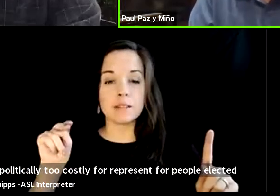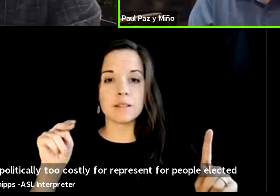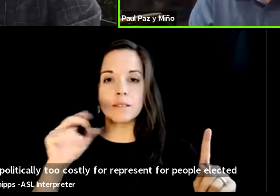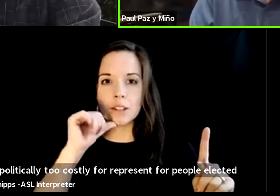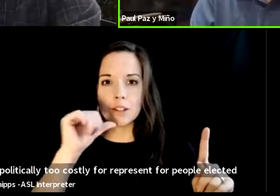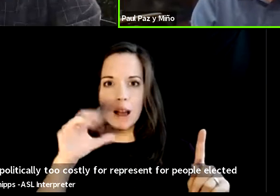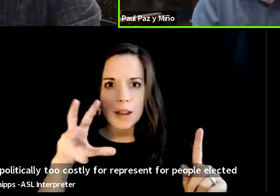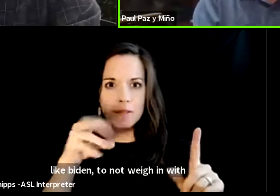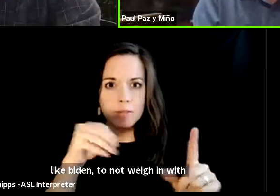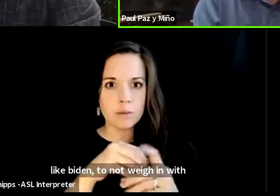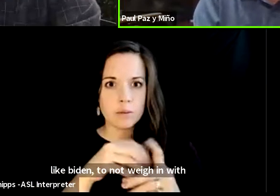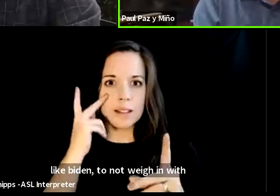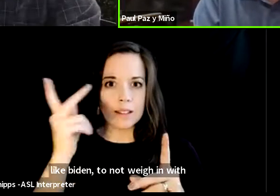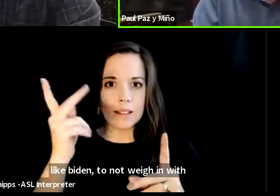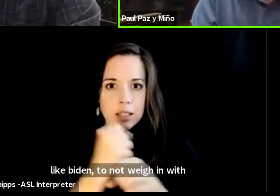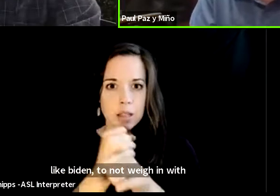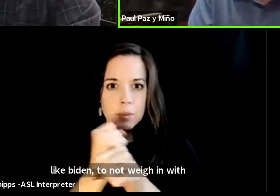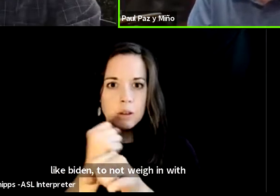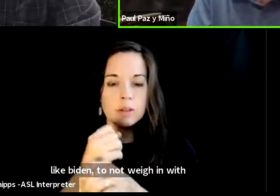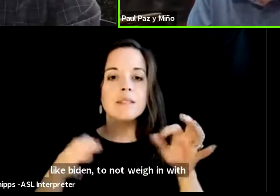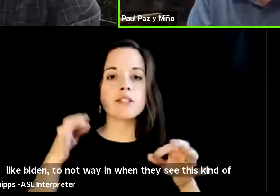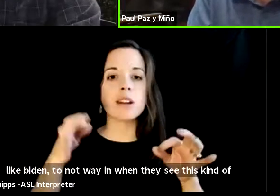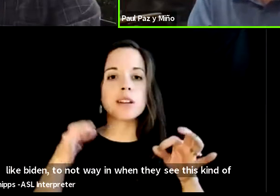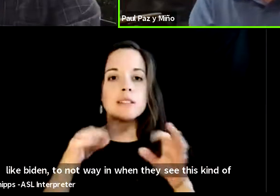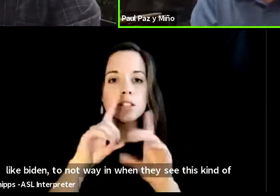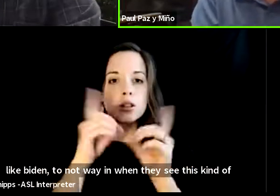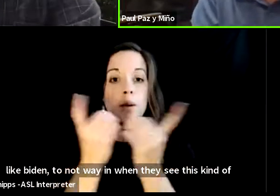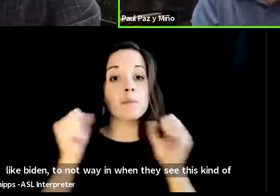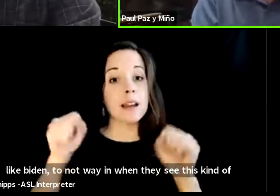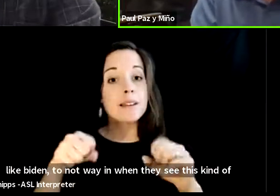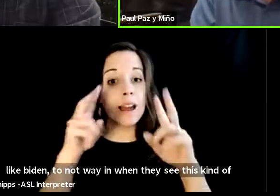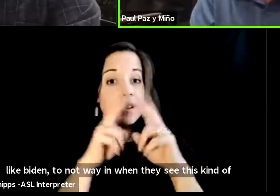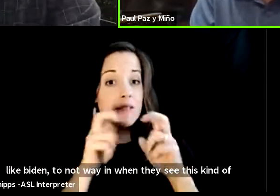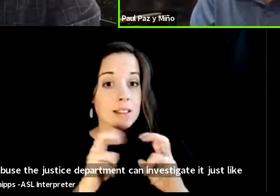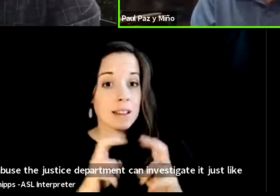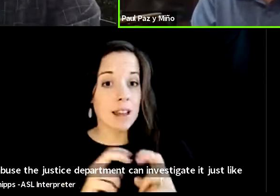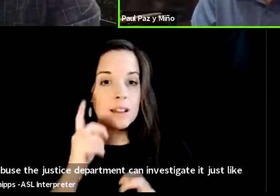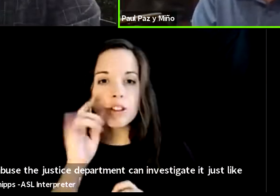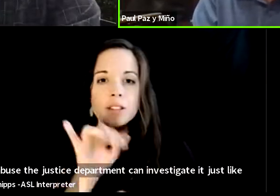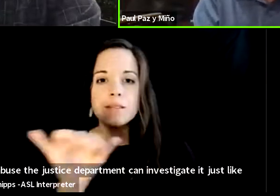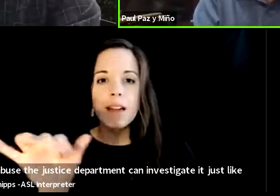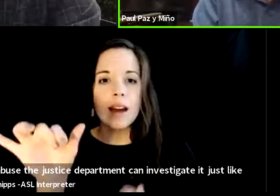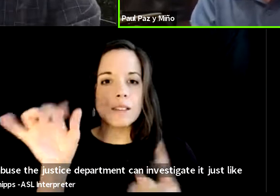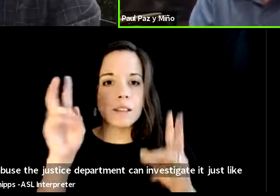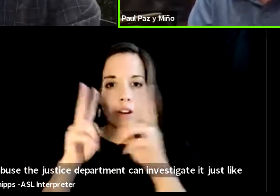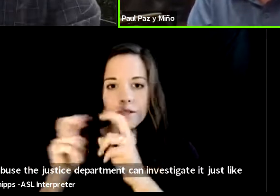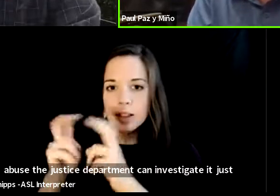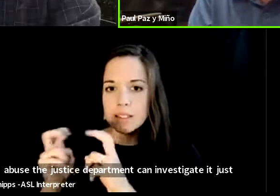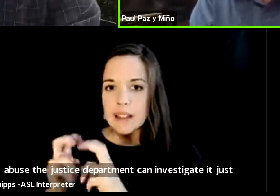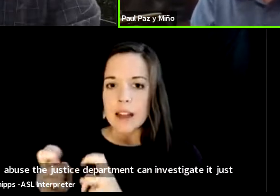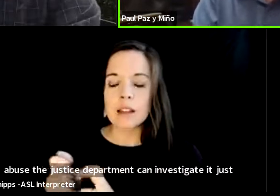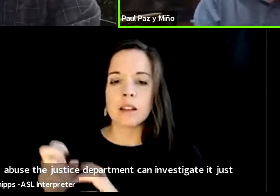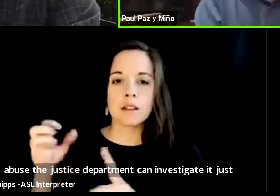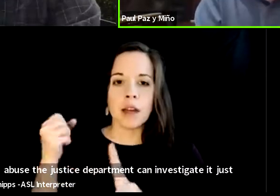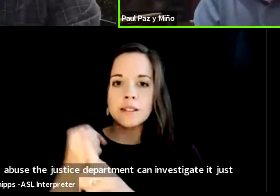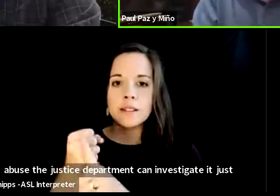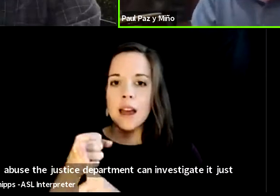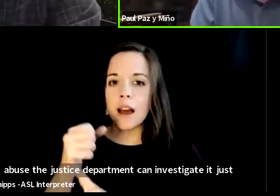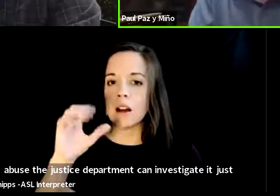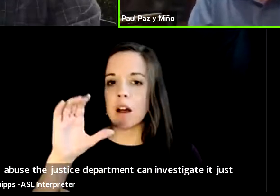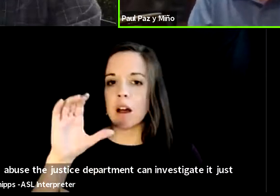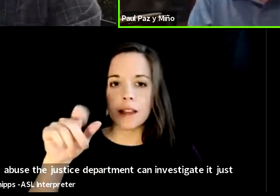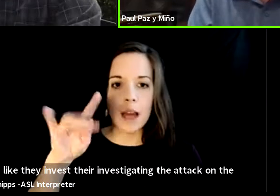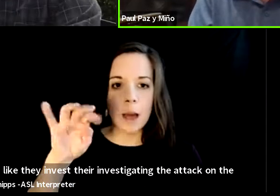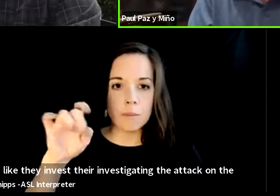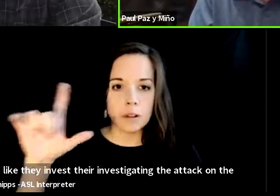see this kind of abuse the justice department can investigate it just like they invest they're investigating the attack on the capitol just like